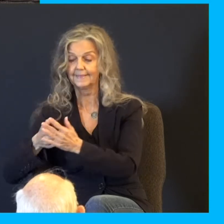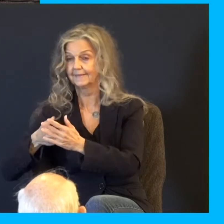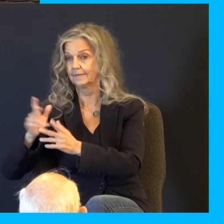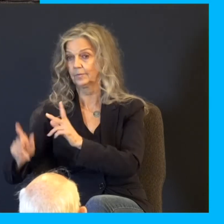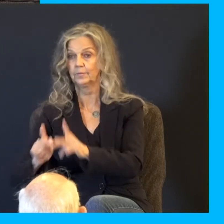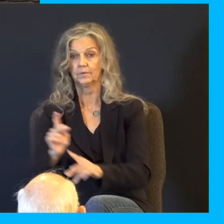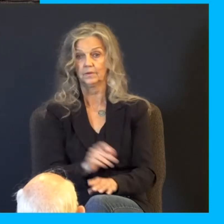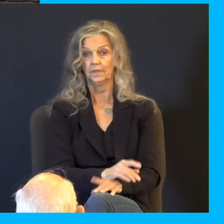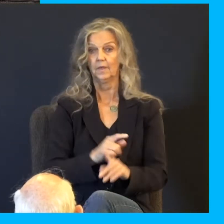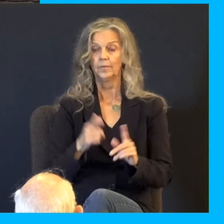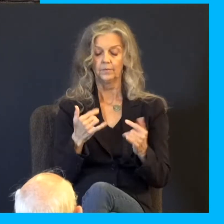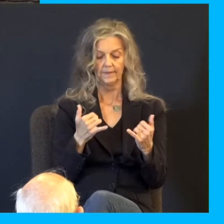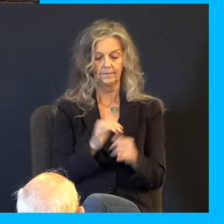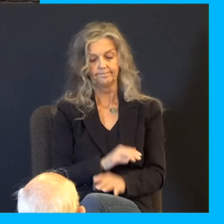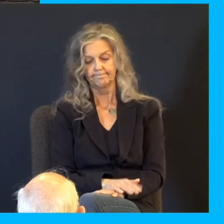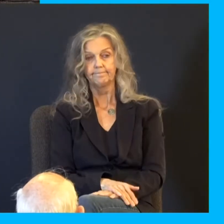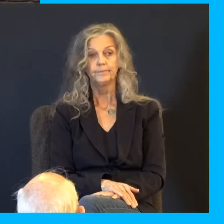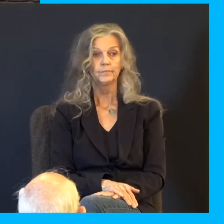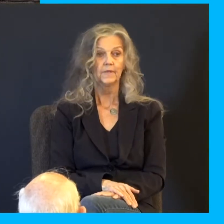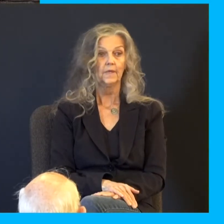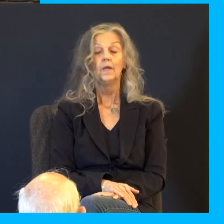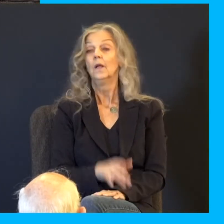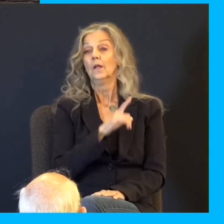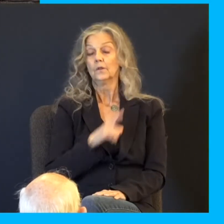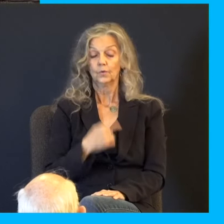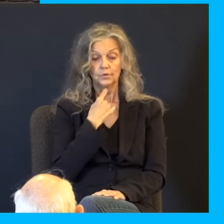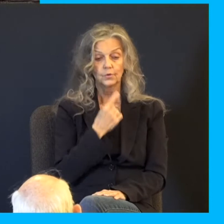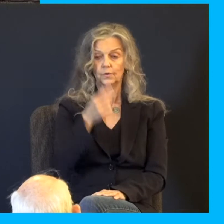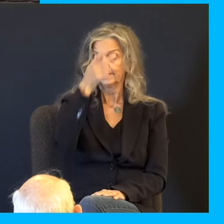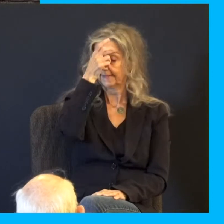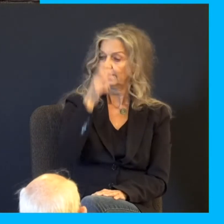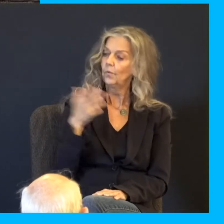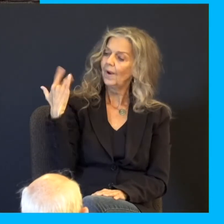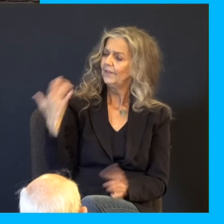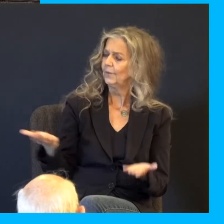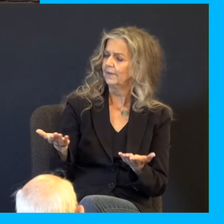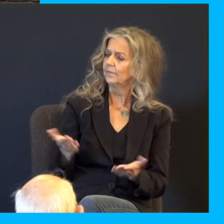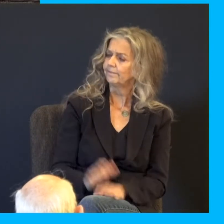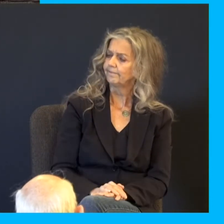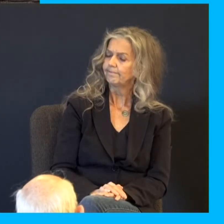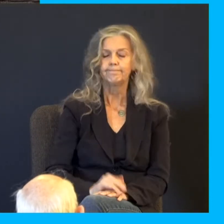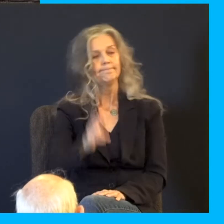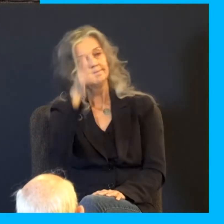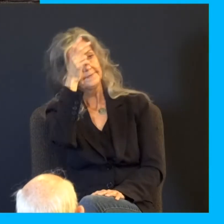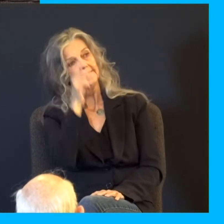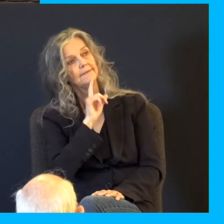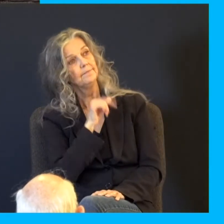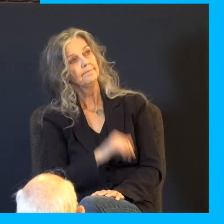But we're still in Job. The Lord said to Satan, verse seven, once comest thou. And then Satan answered the Lord and said, from going to and